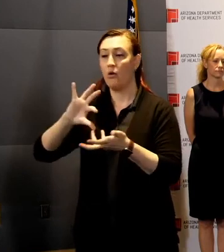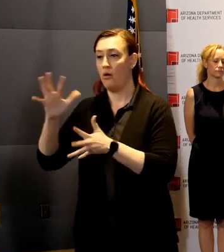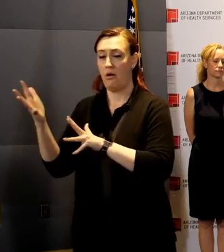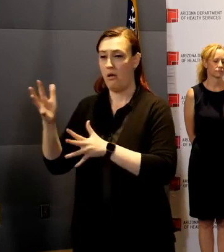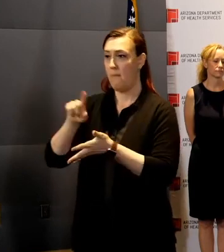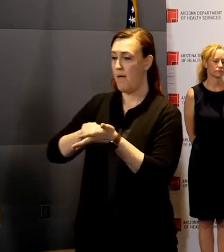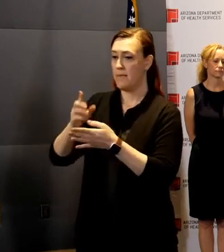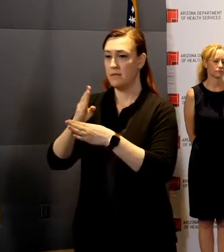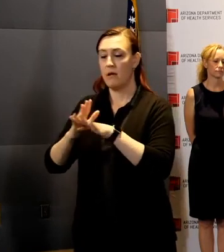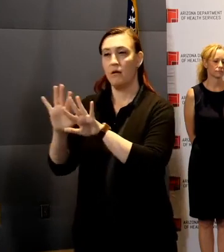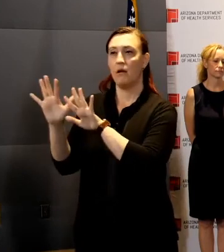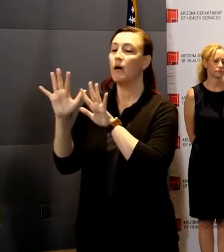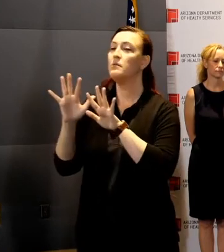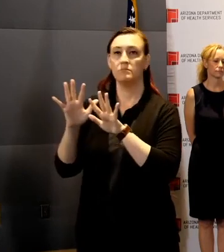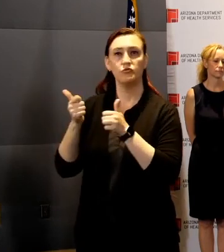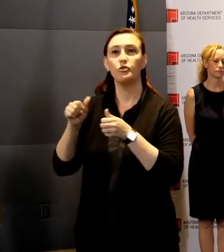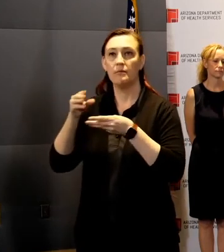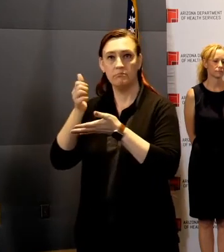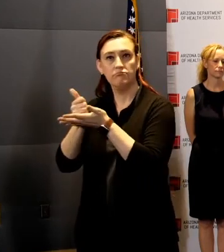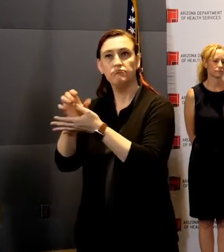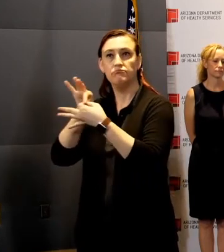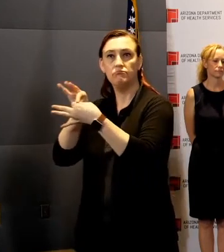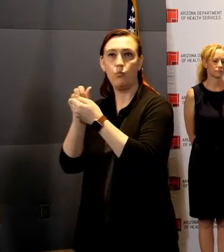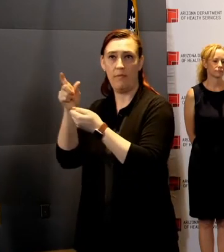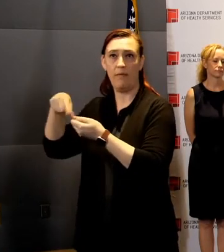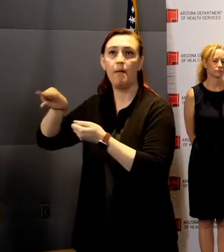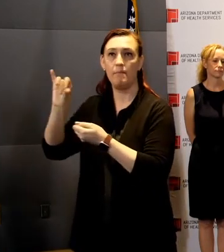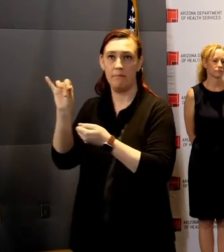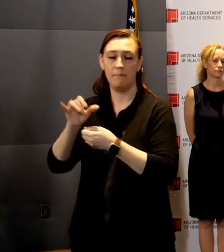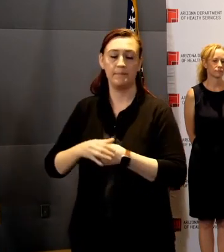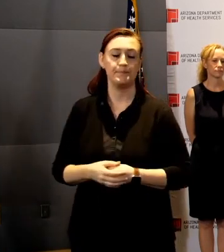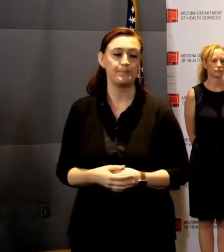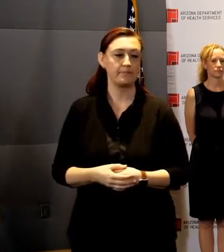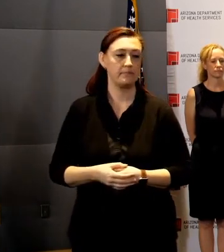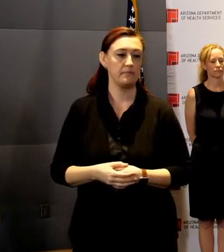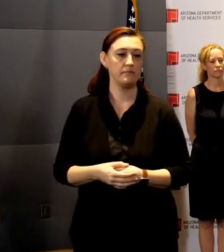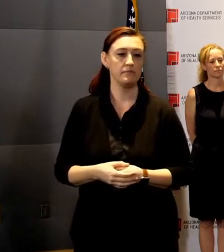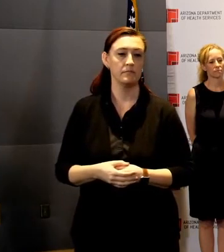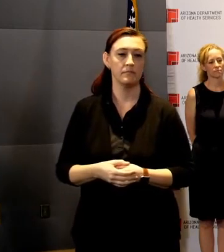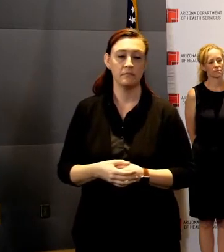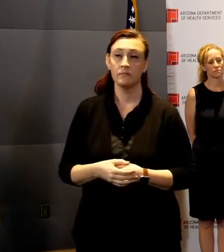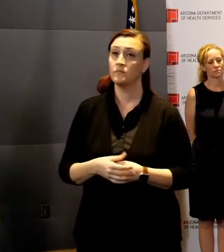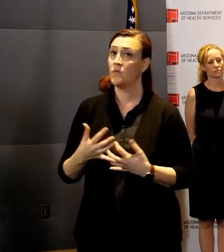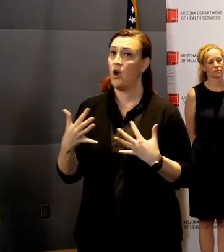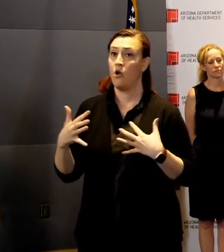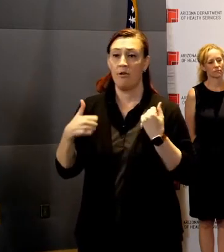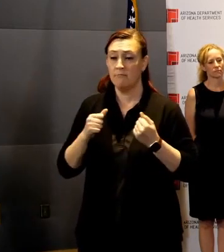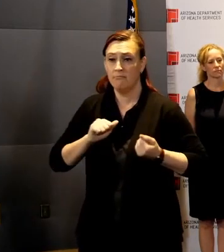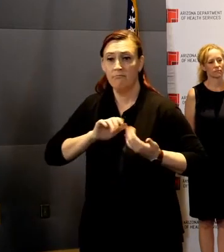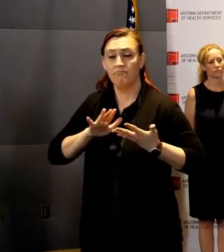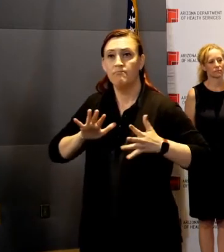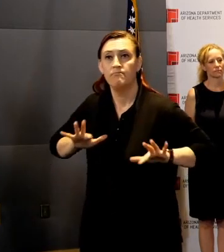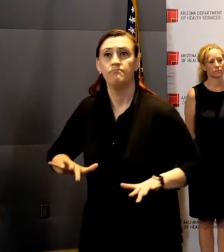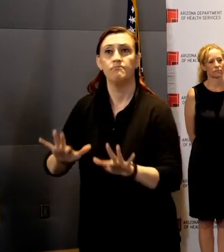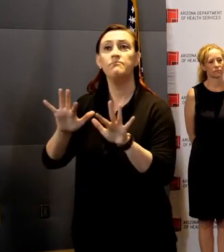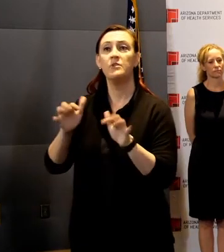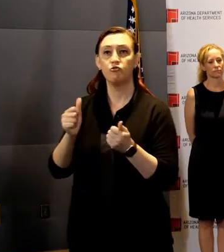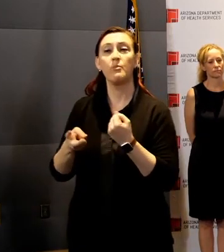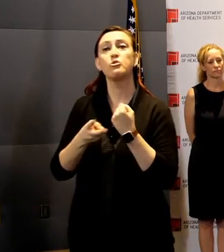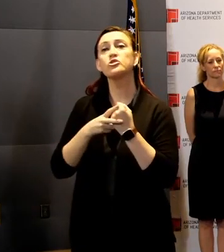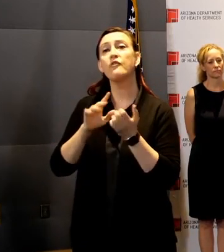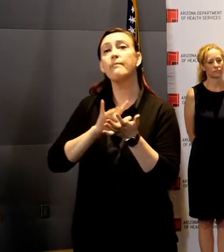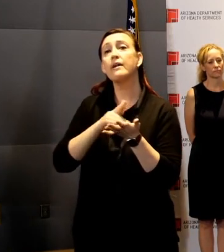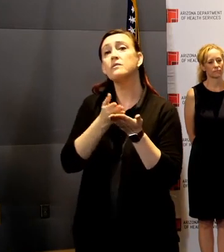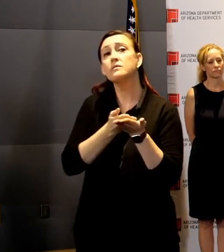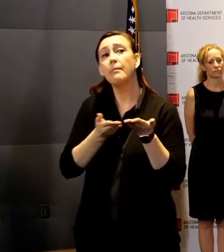for its members during this public health emergency. We've taken aggressive action to preserve medical supplies and